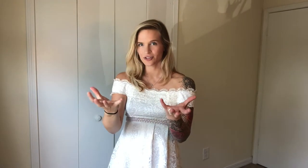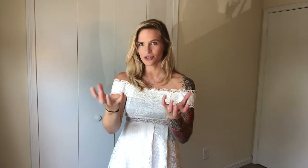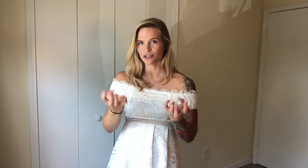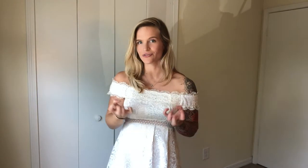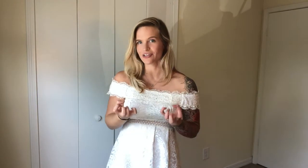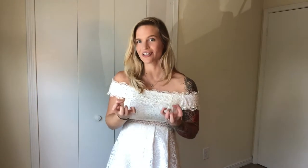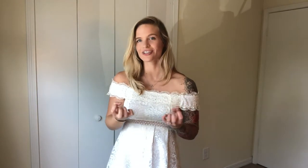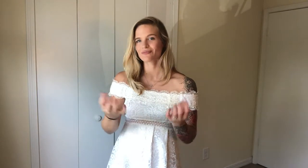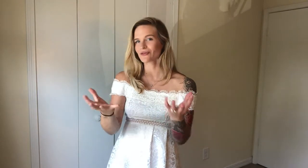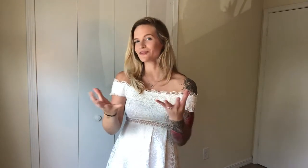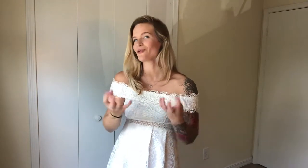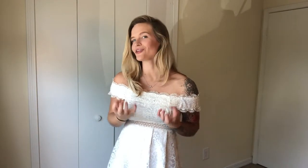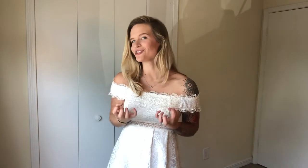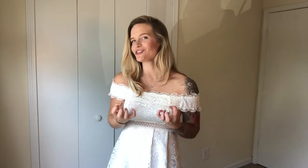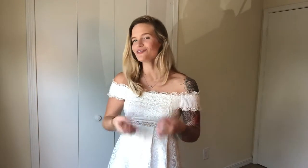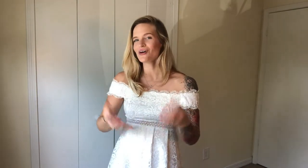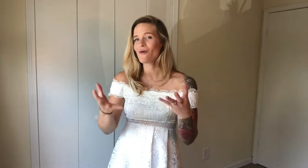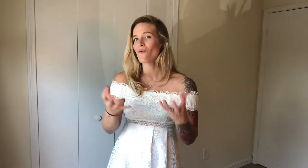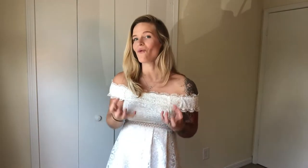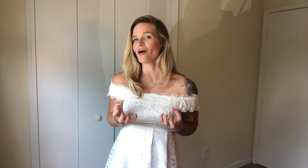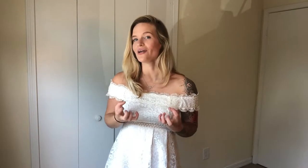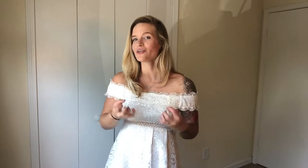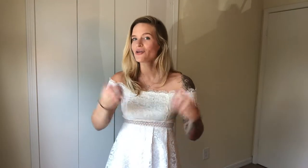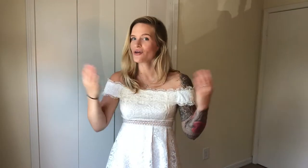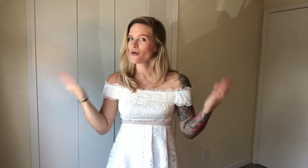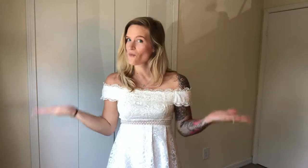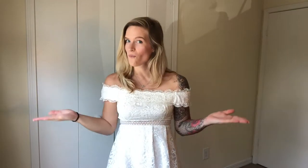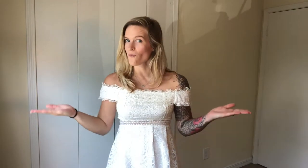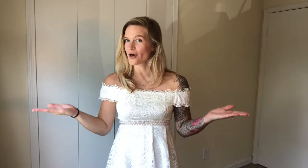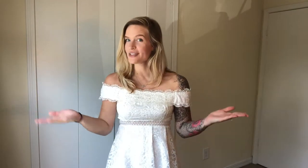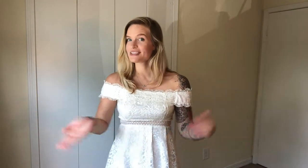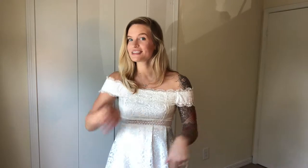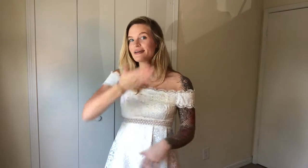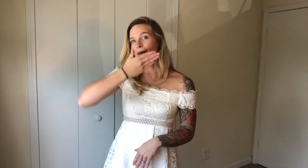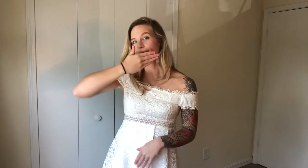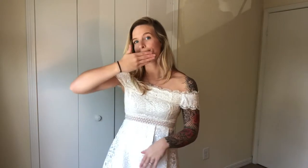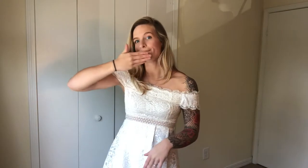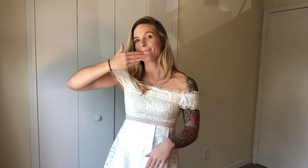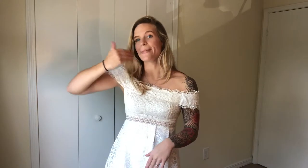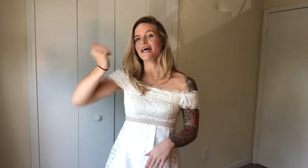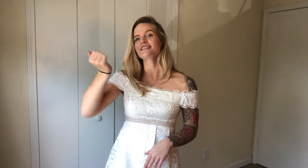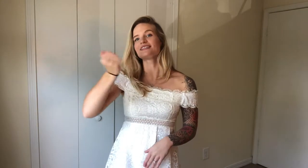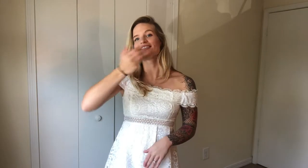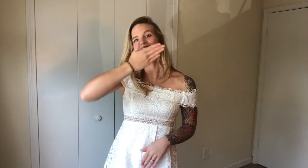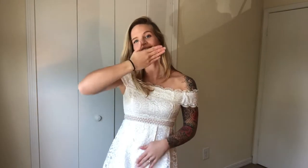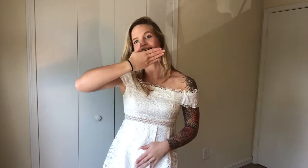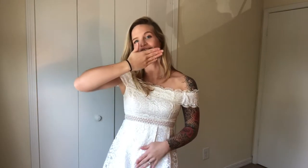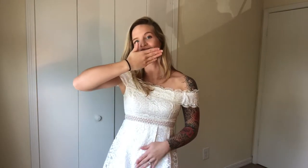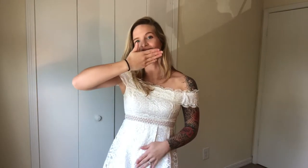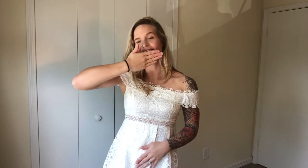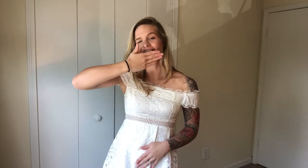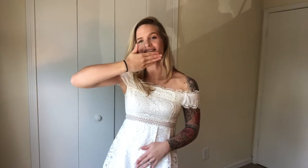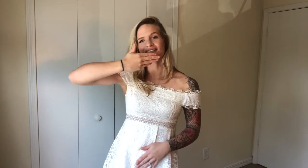scrunch your fingers, pull towards you, want what's best, slide your hand